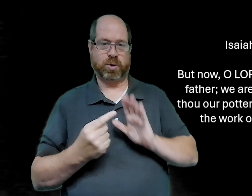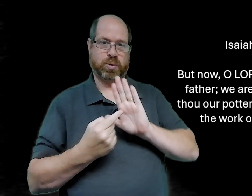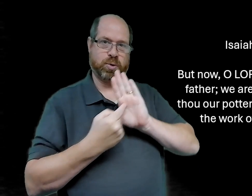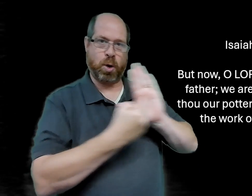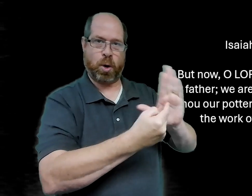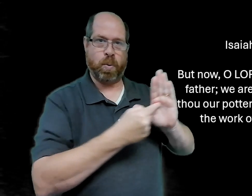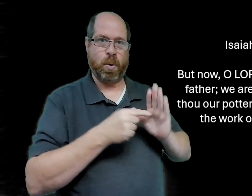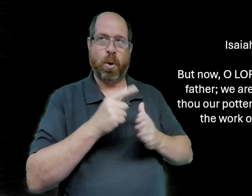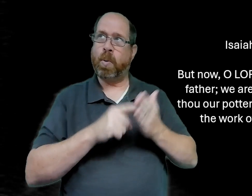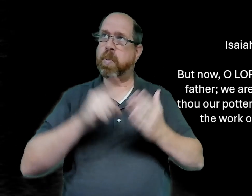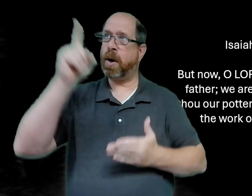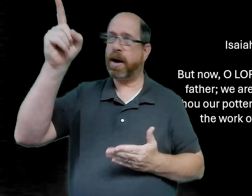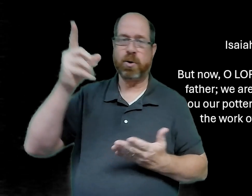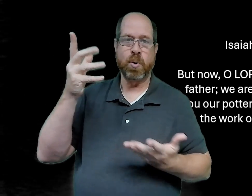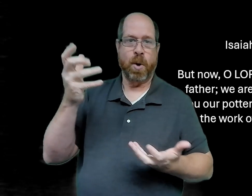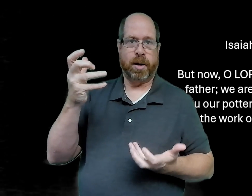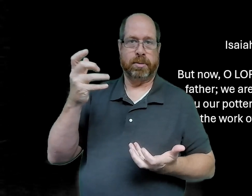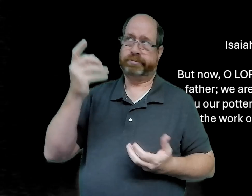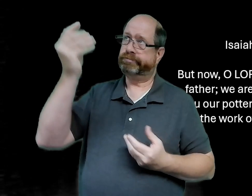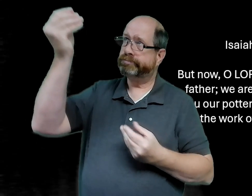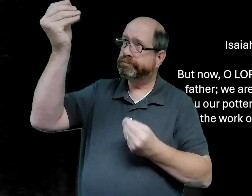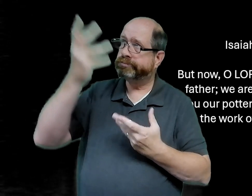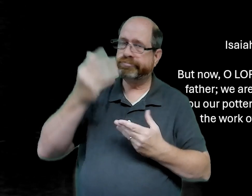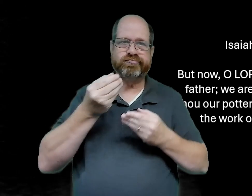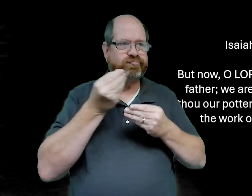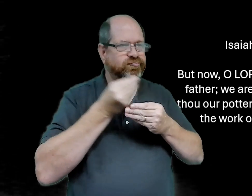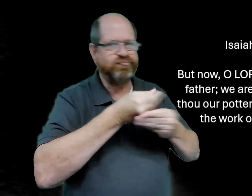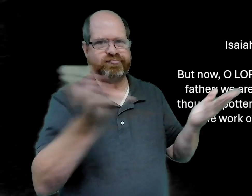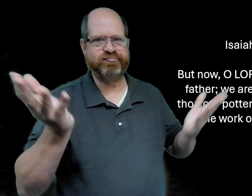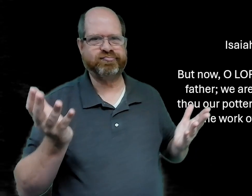he wants us to do and to show the world what he wants